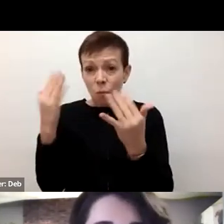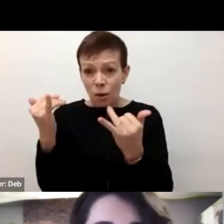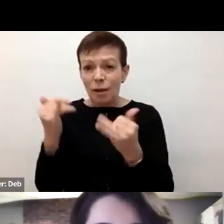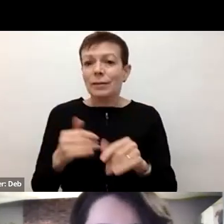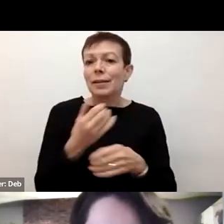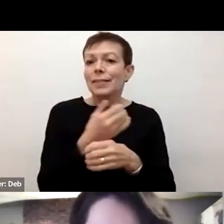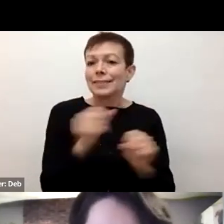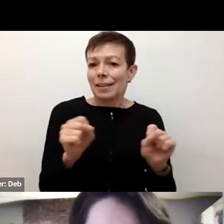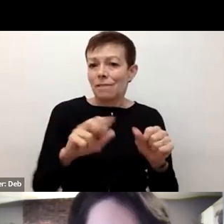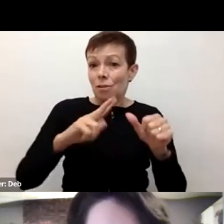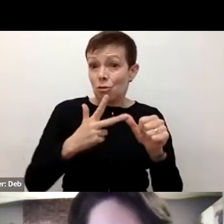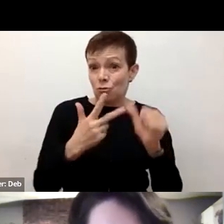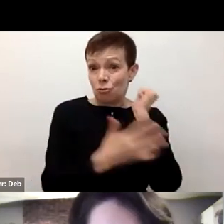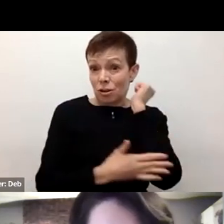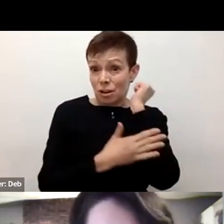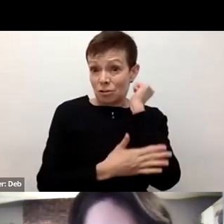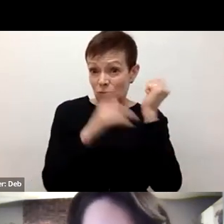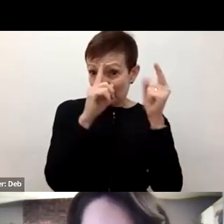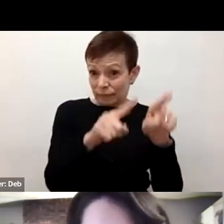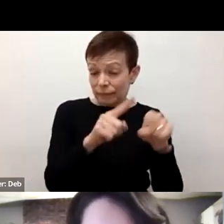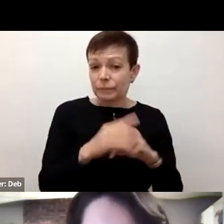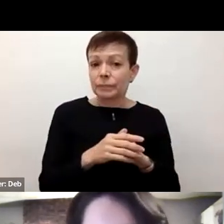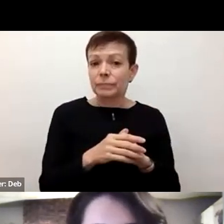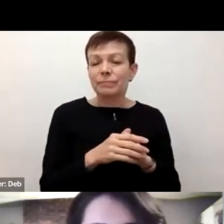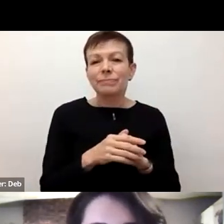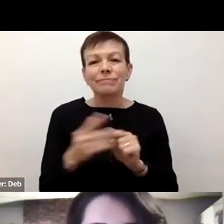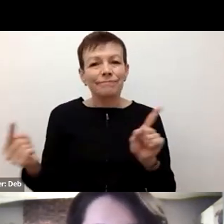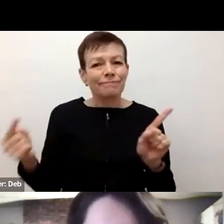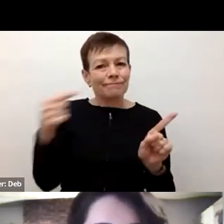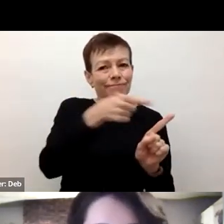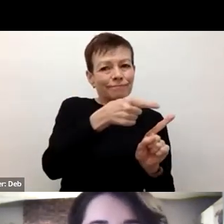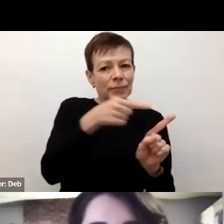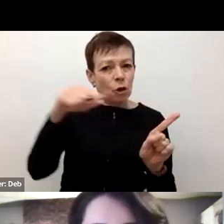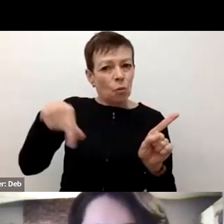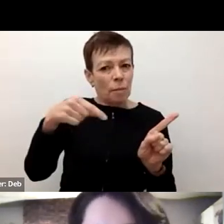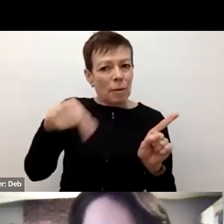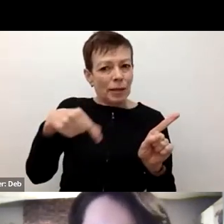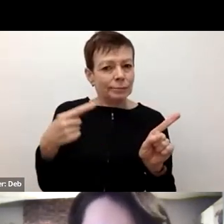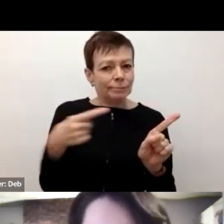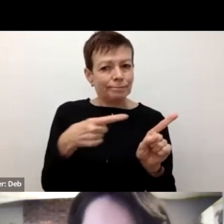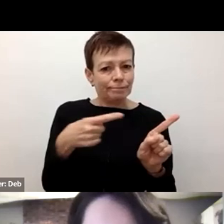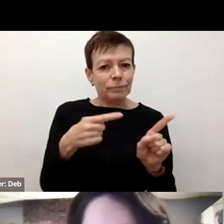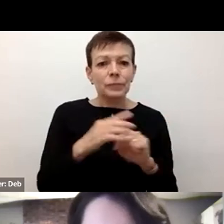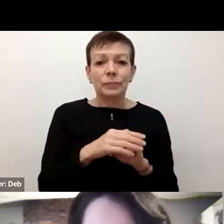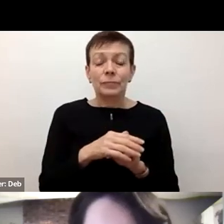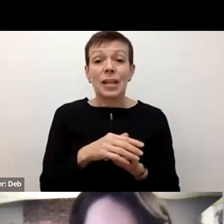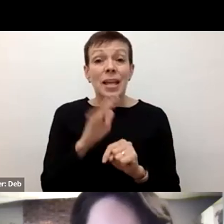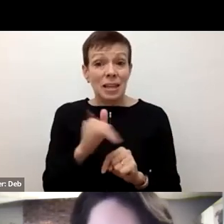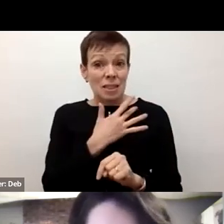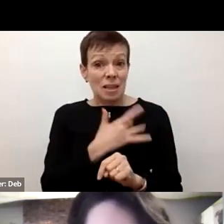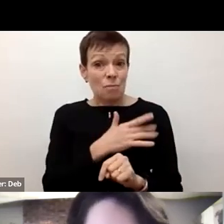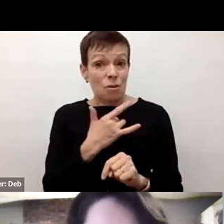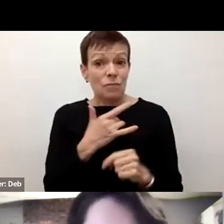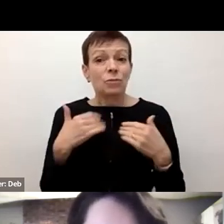In particular, I, I wanted to draw your attention back to Quebec, because there are, in that province, there's actually the largest number